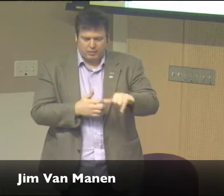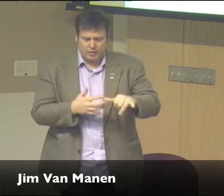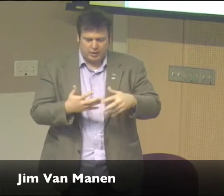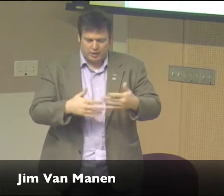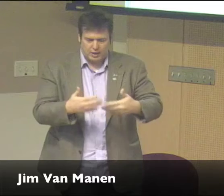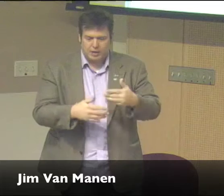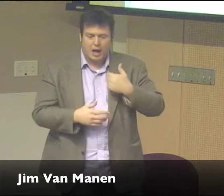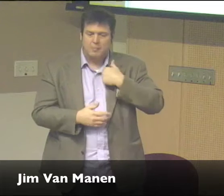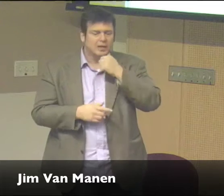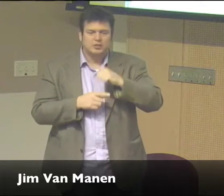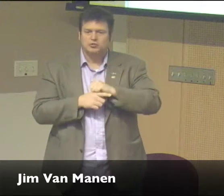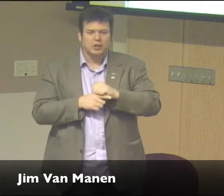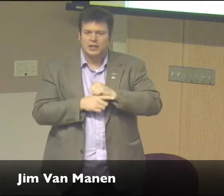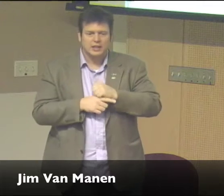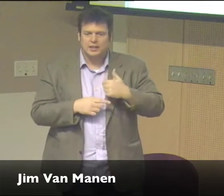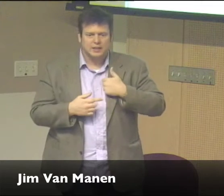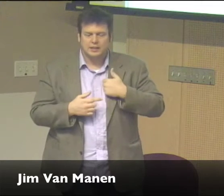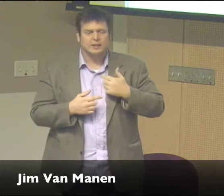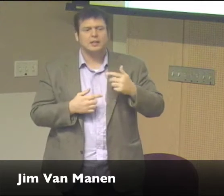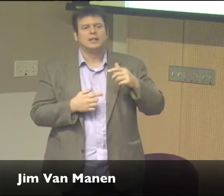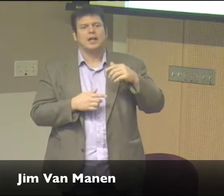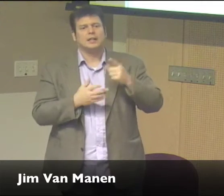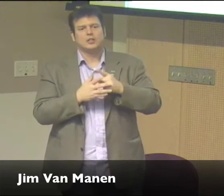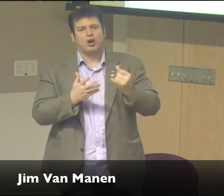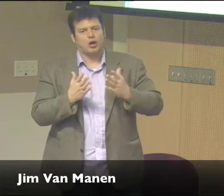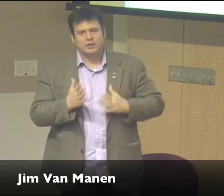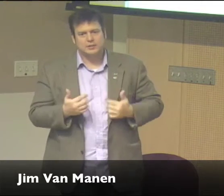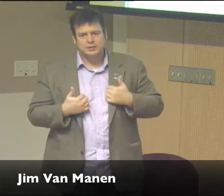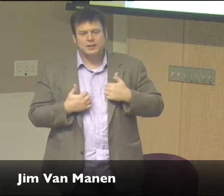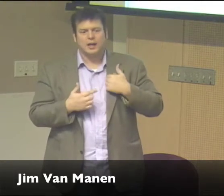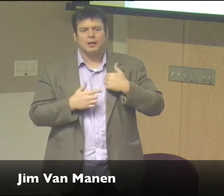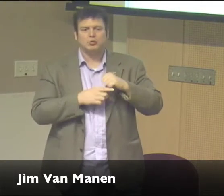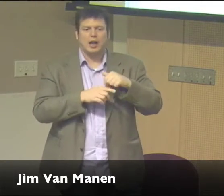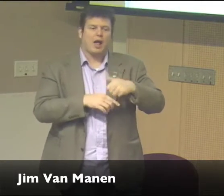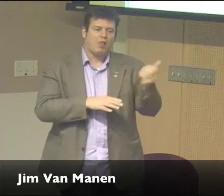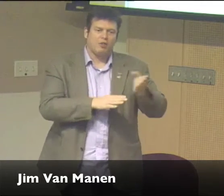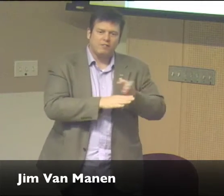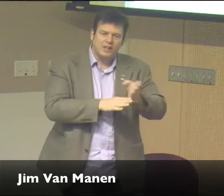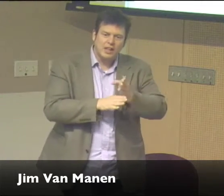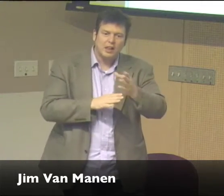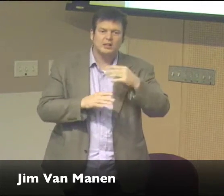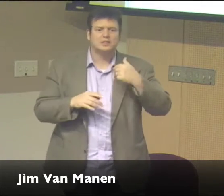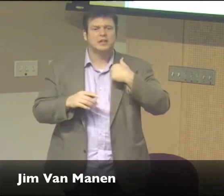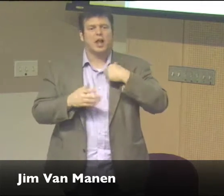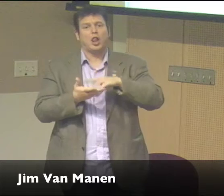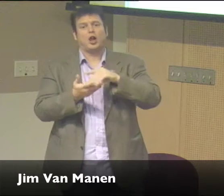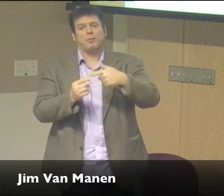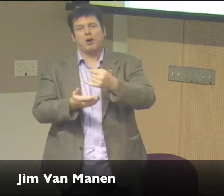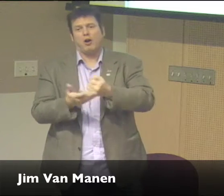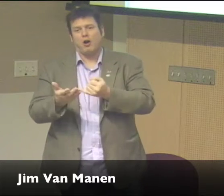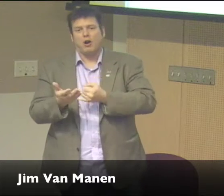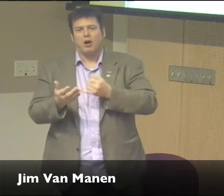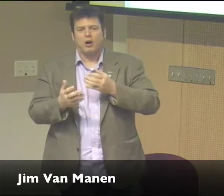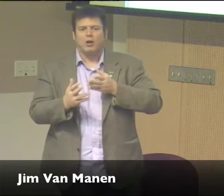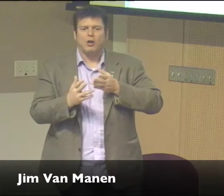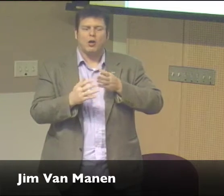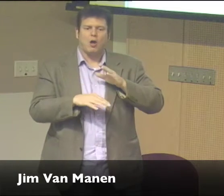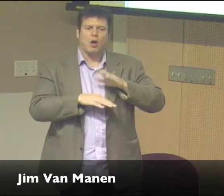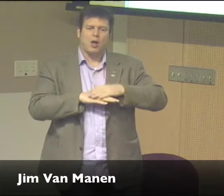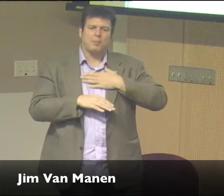art. I just started with that. I didn't have any training in art. I've been trained in other fields and other disciplines. I've learned